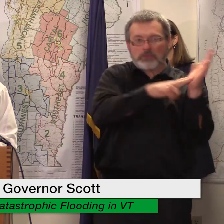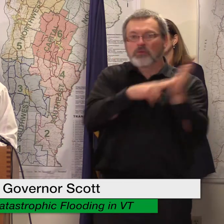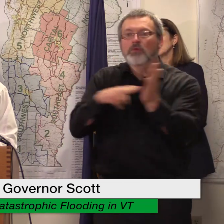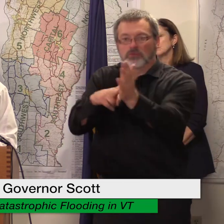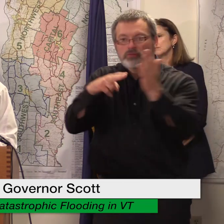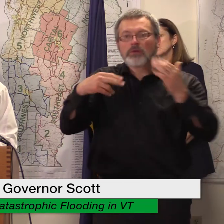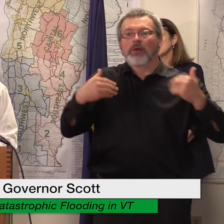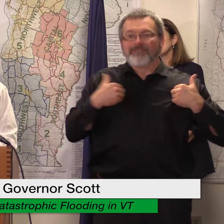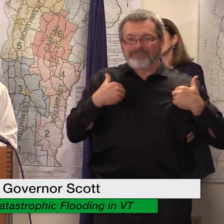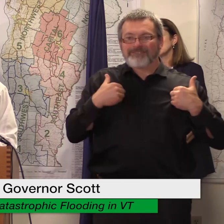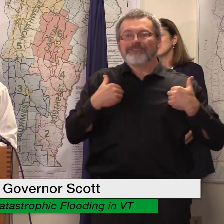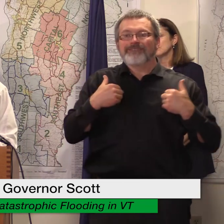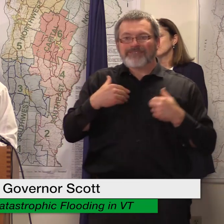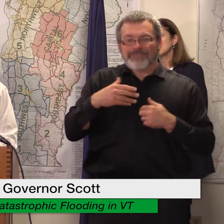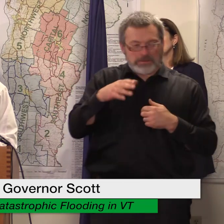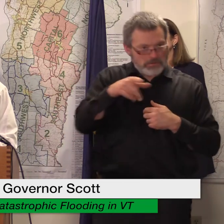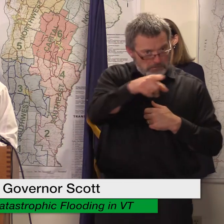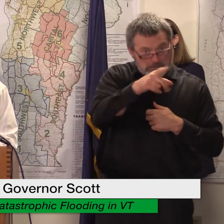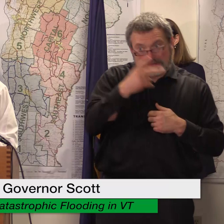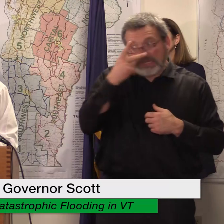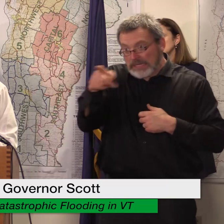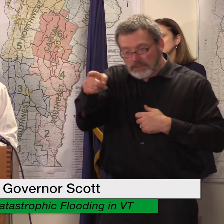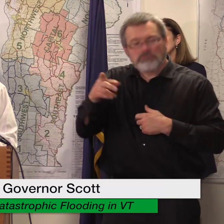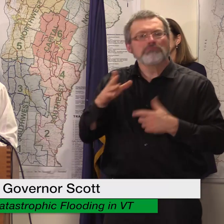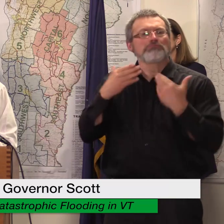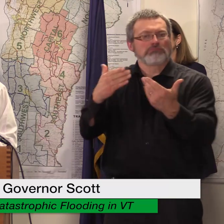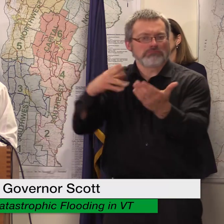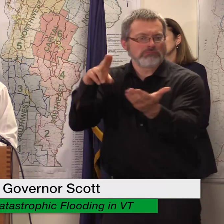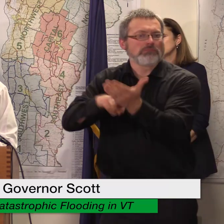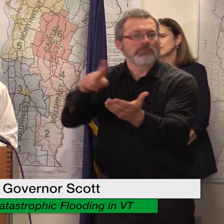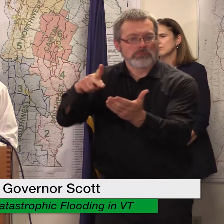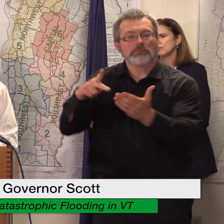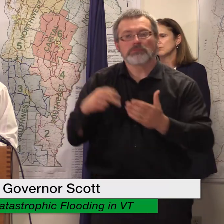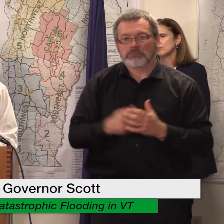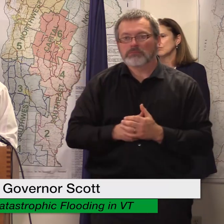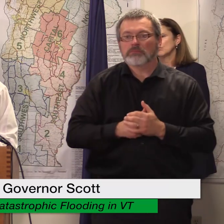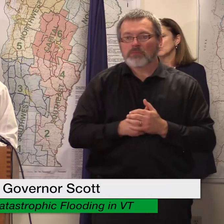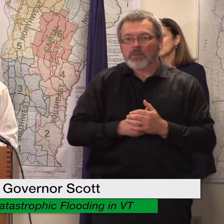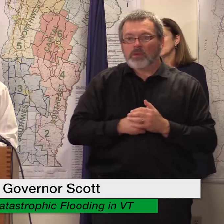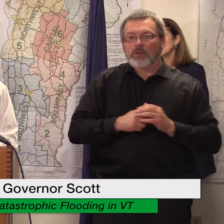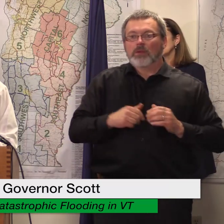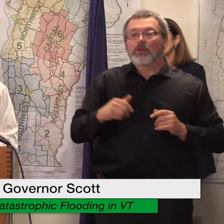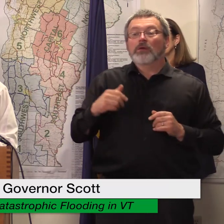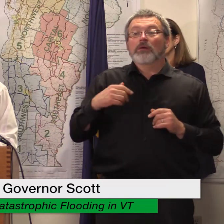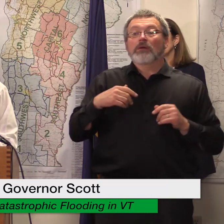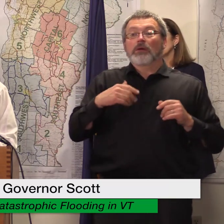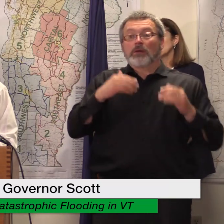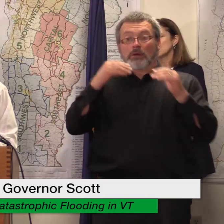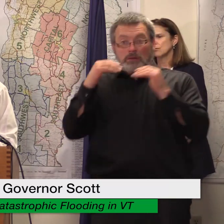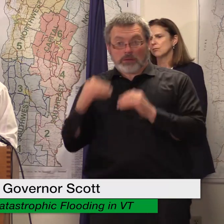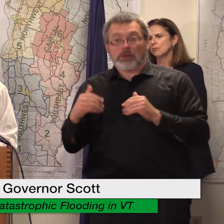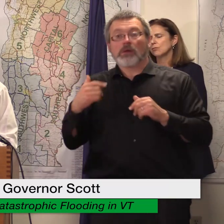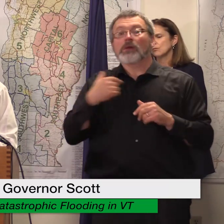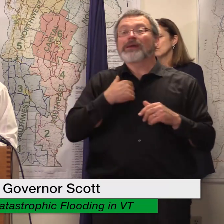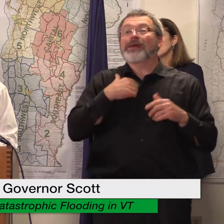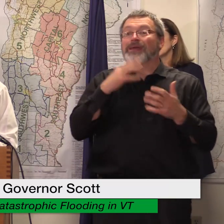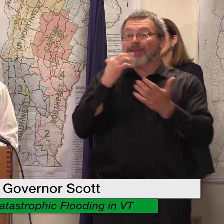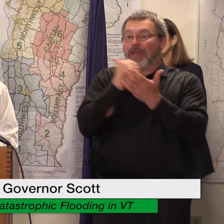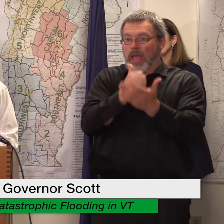to sign up for assistance we're also supporting the state's multi-agency resource centers